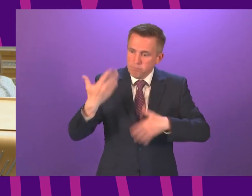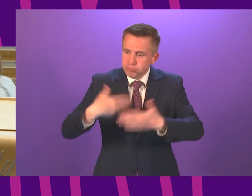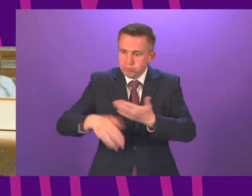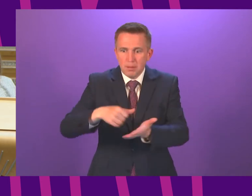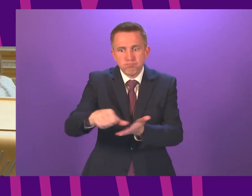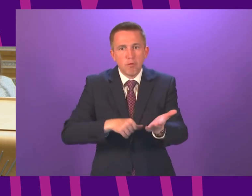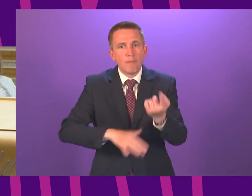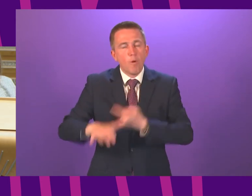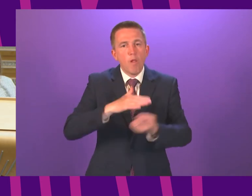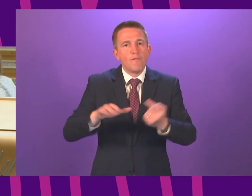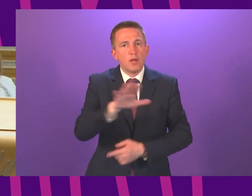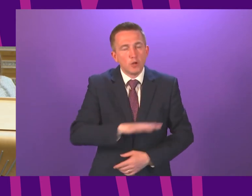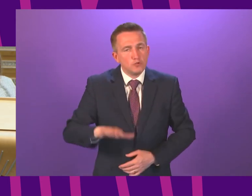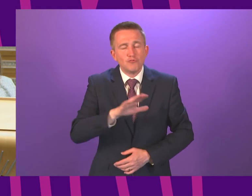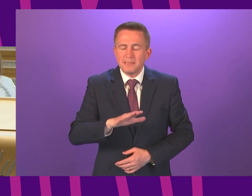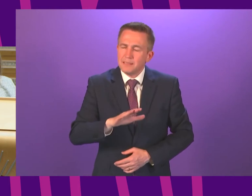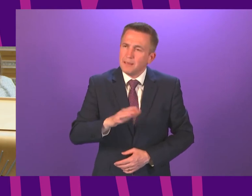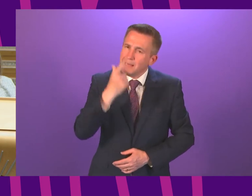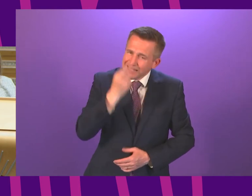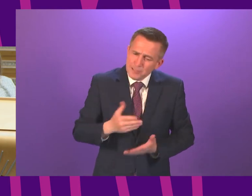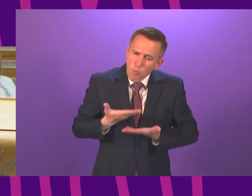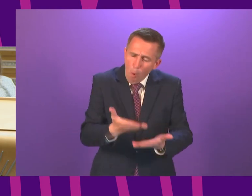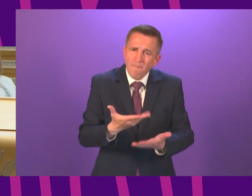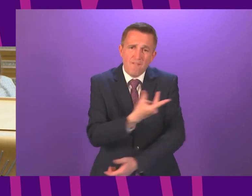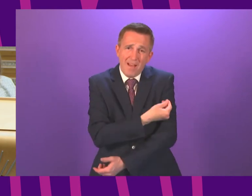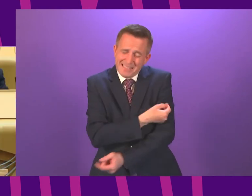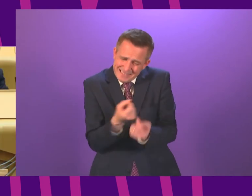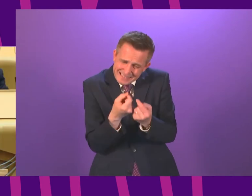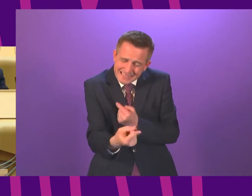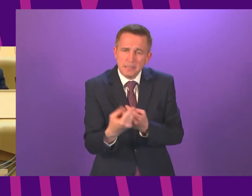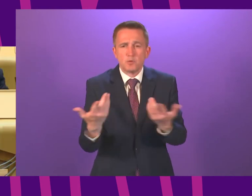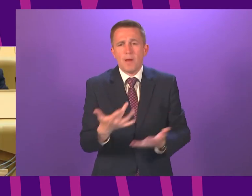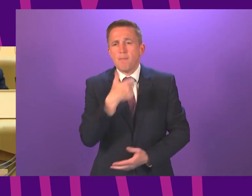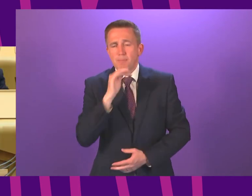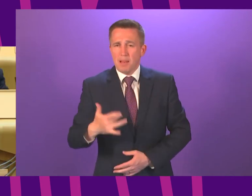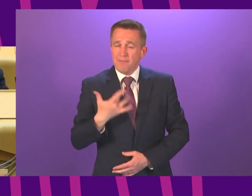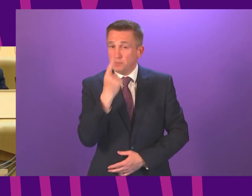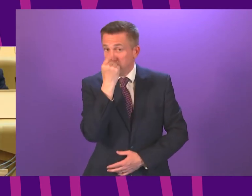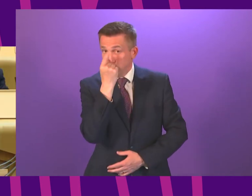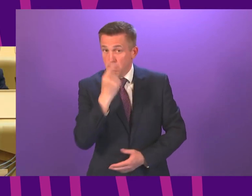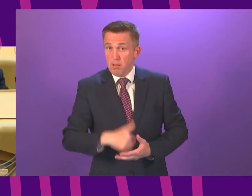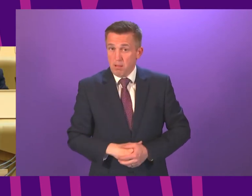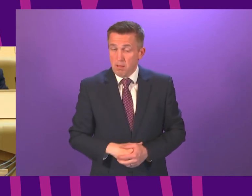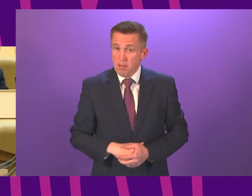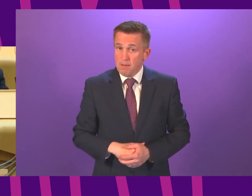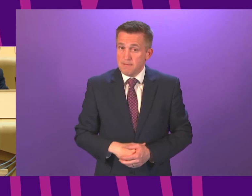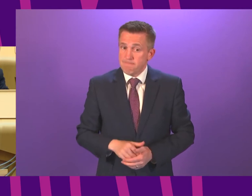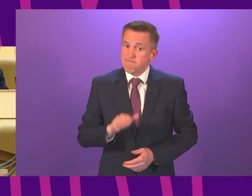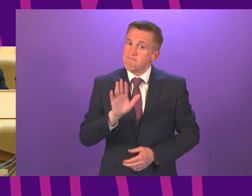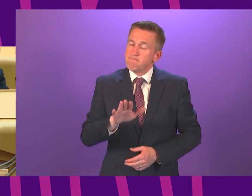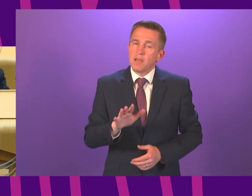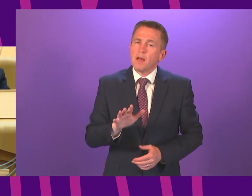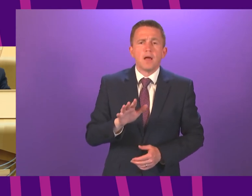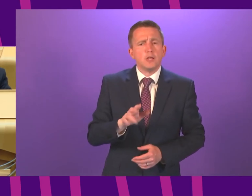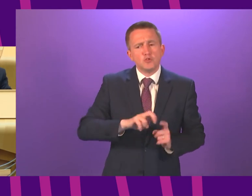try to ensure that vaccinations are delivered as locally as possible first minister just to reassure MD in that position of course it is not breaking the law